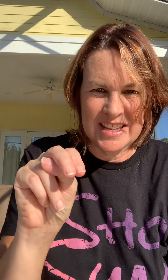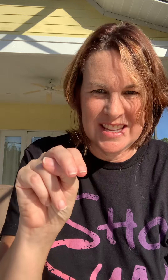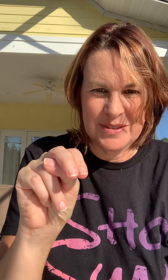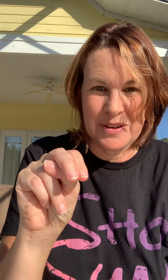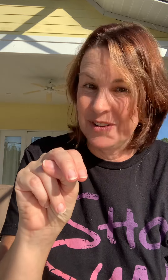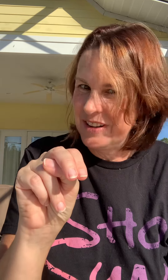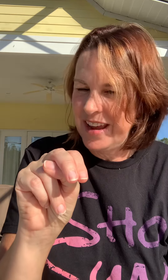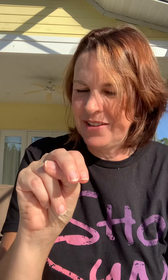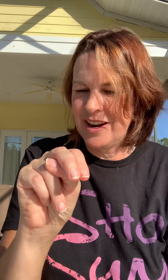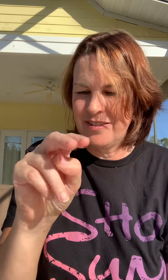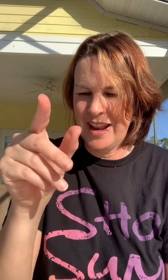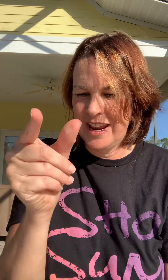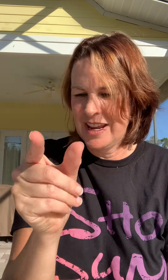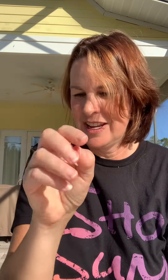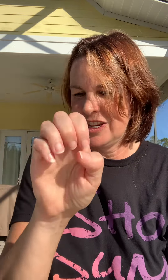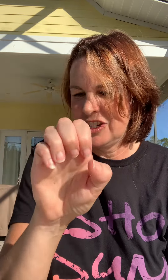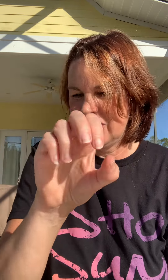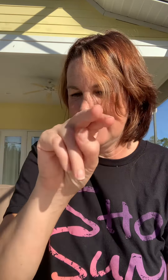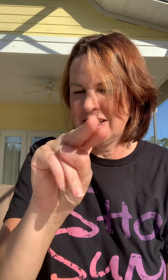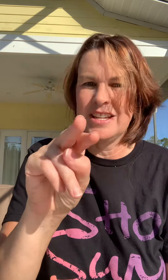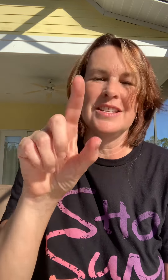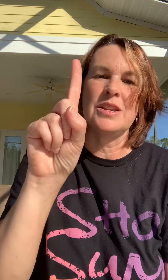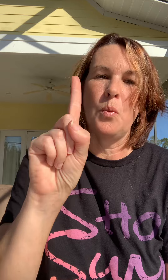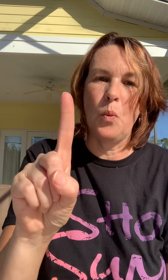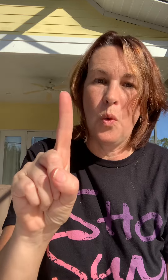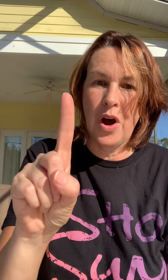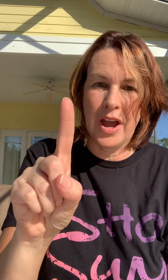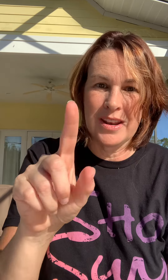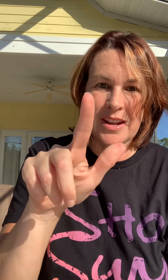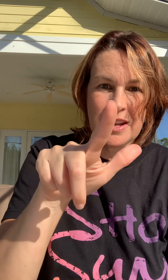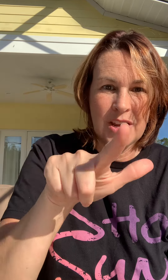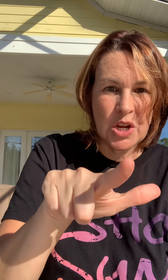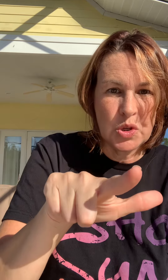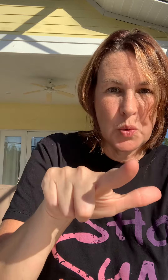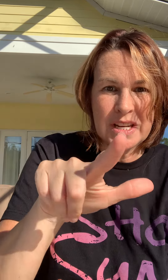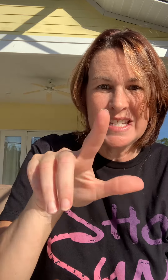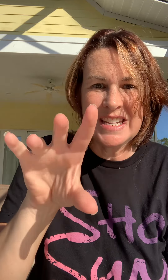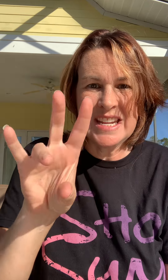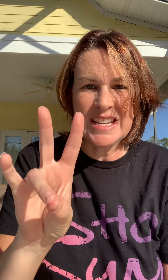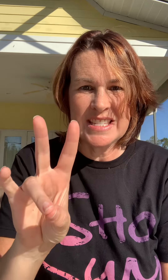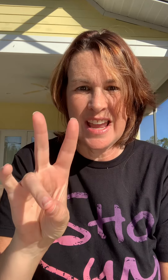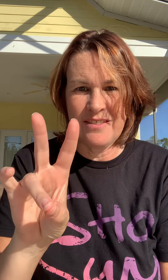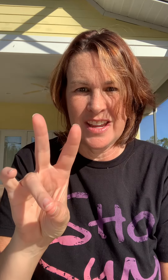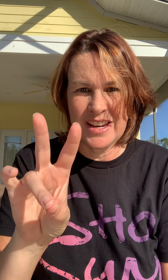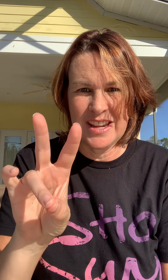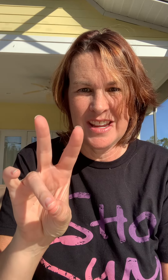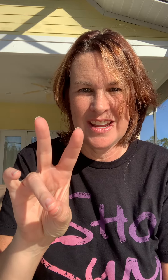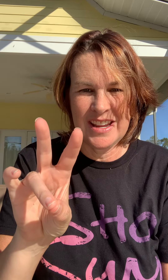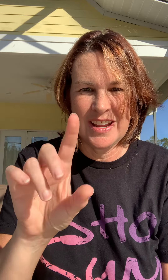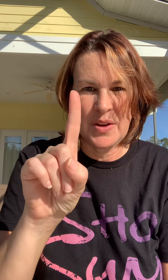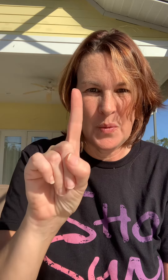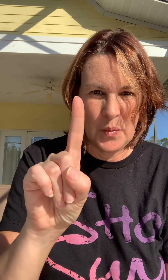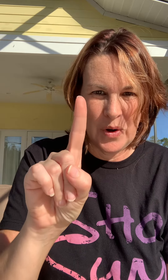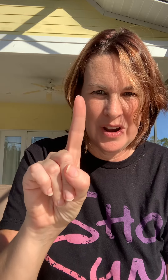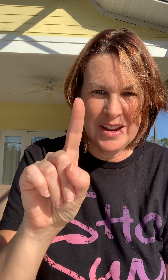we've learned that one already genesis one twenty seven one